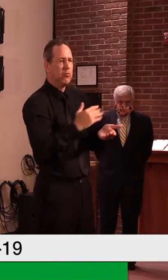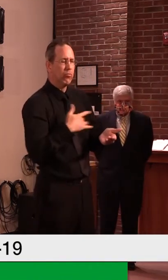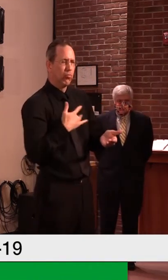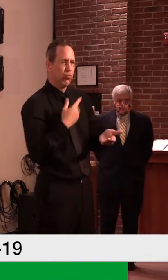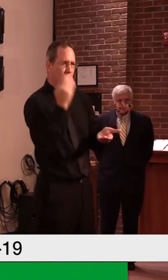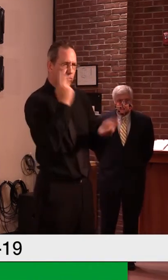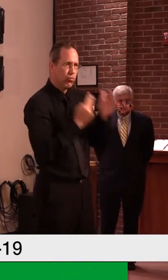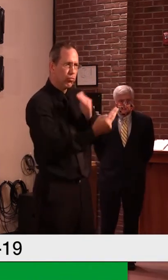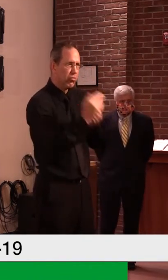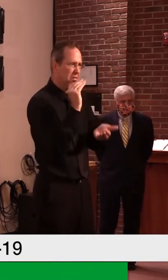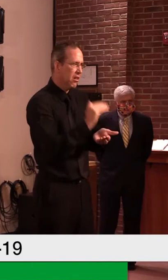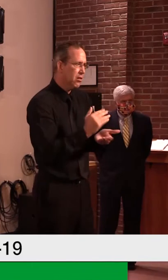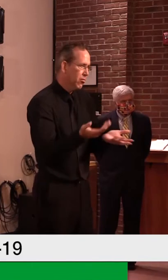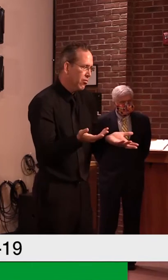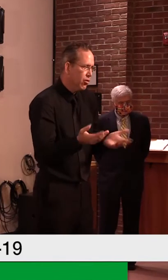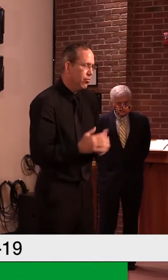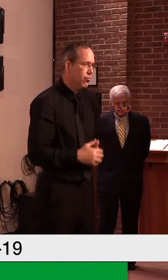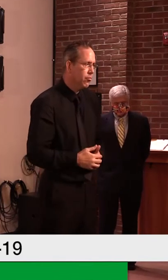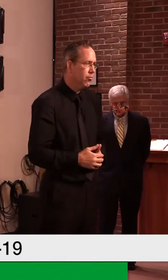John Dillon, VPR.